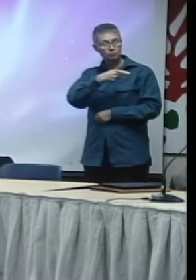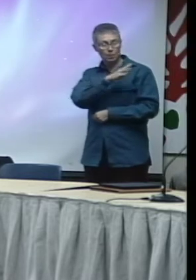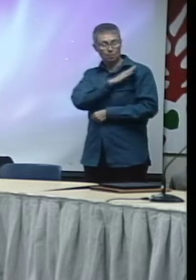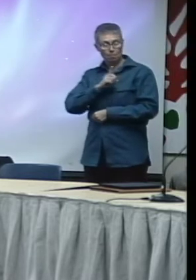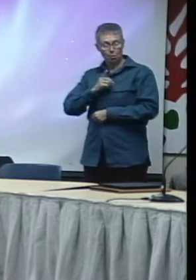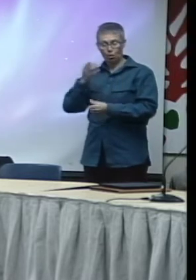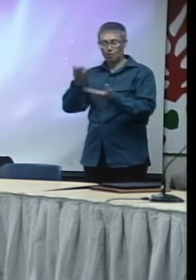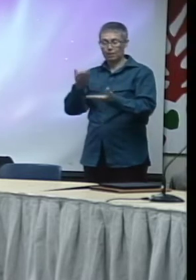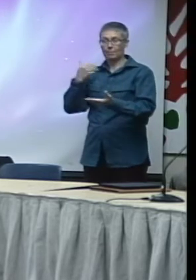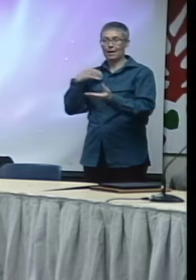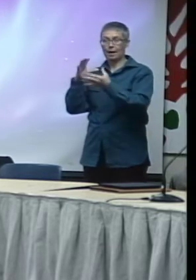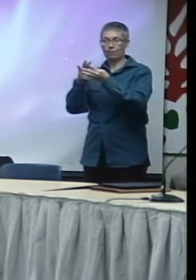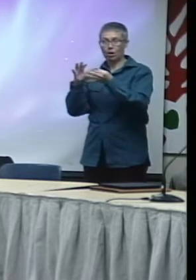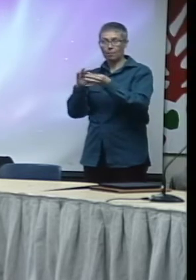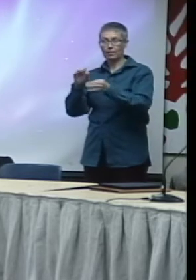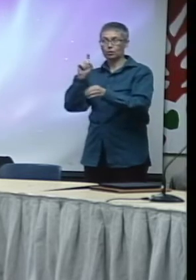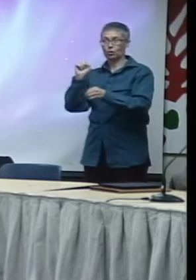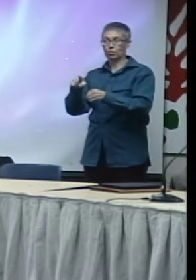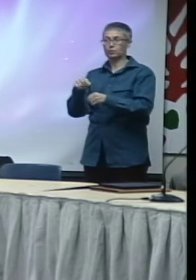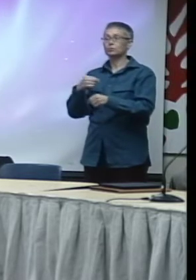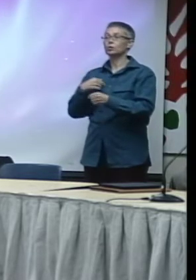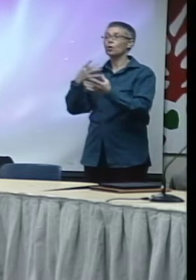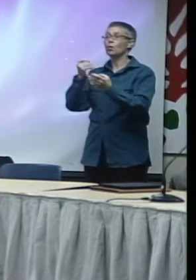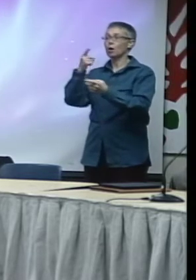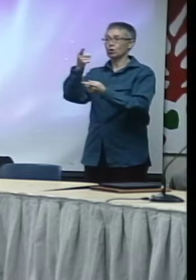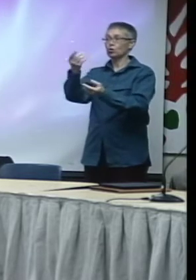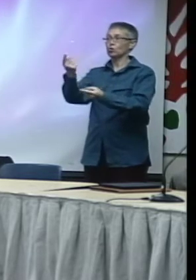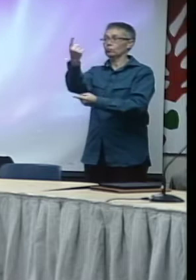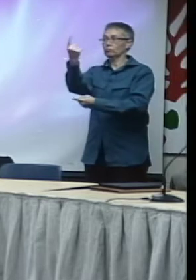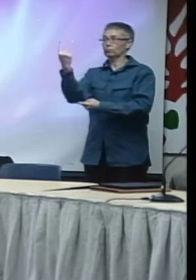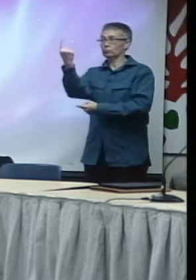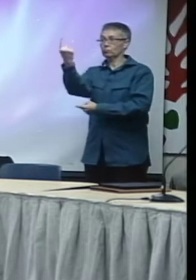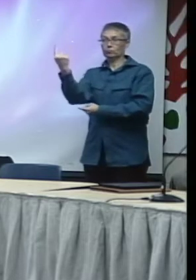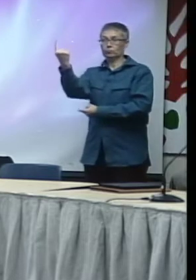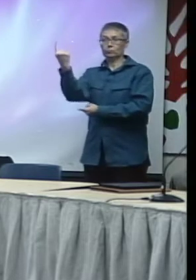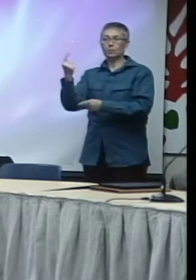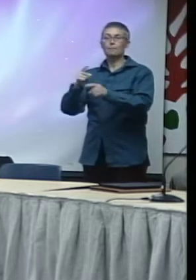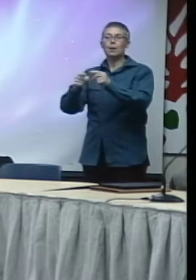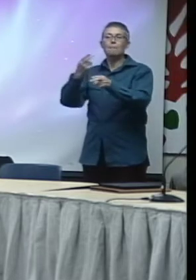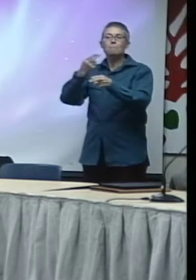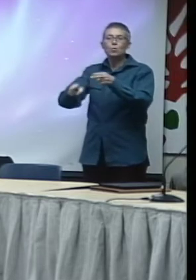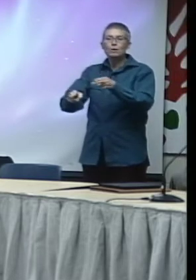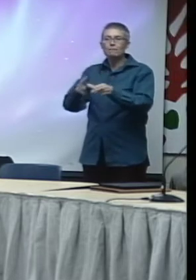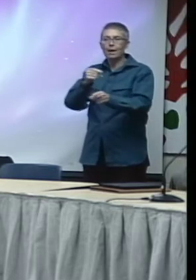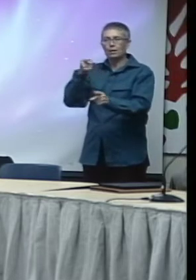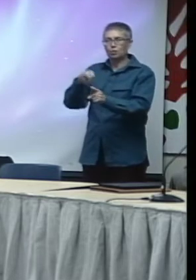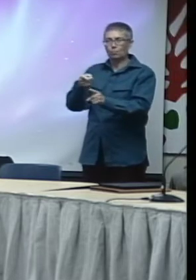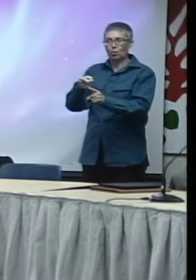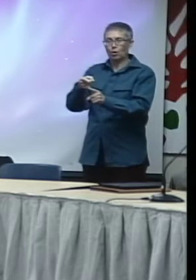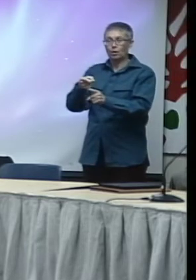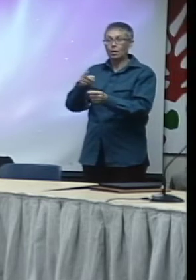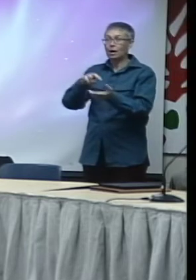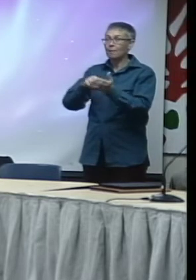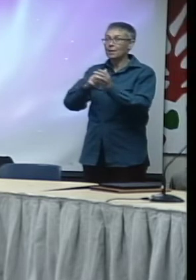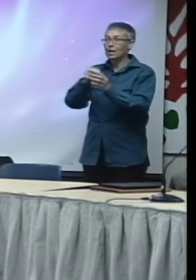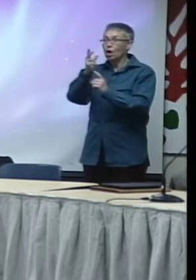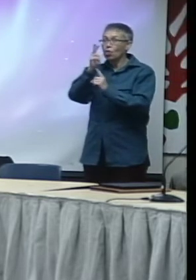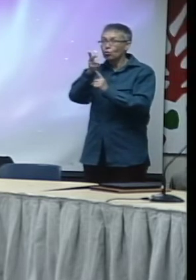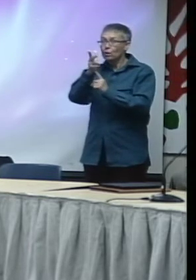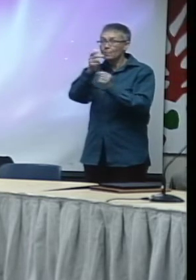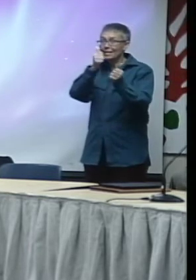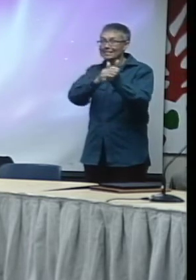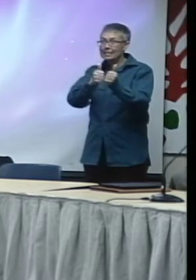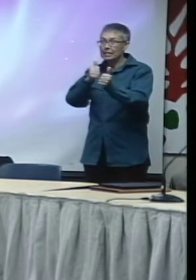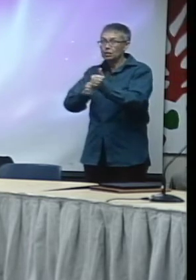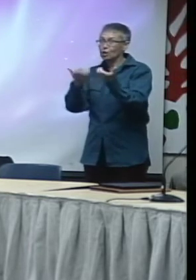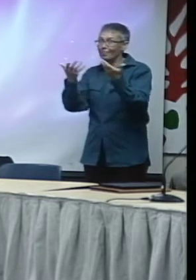comments. And we ask that you keep your comments brief and to the point and conclude them in no longer than three minutes. And we have two